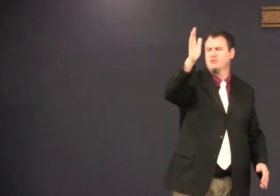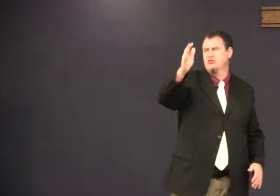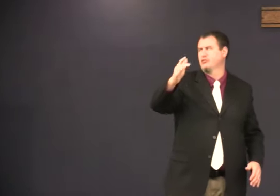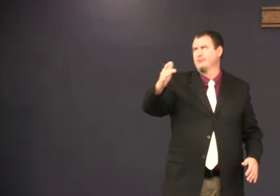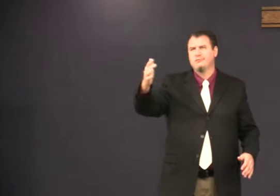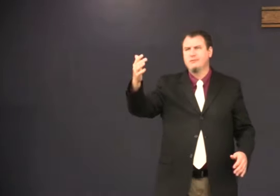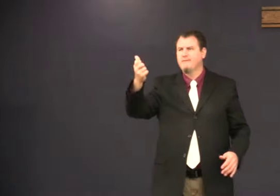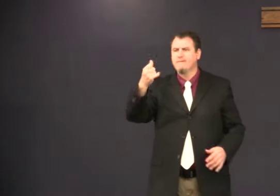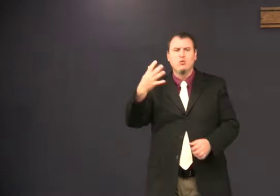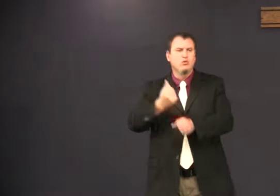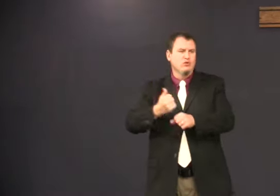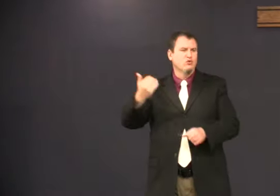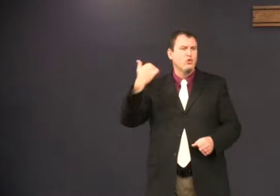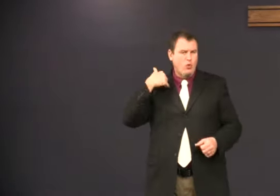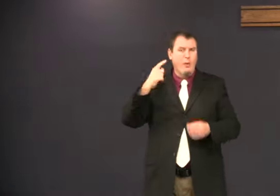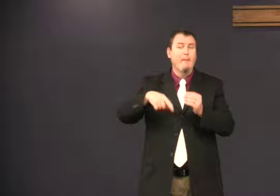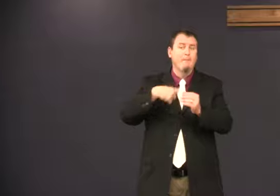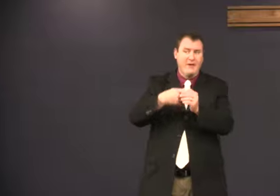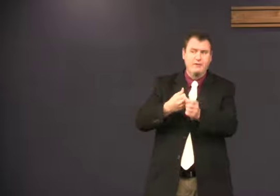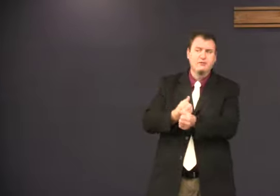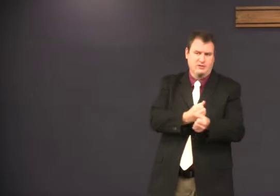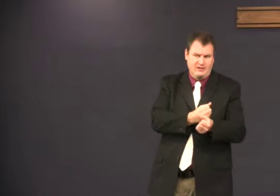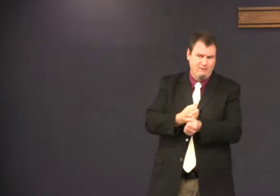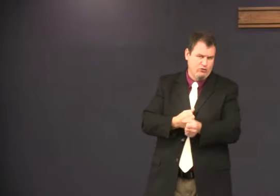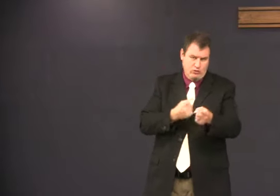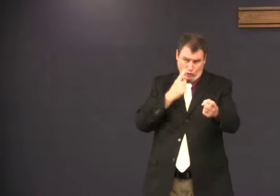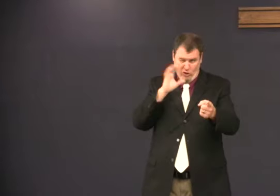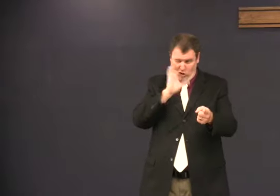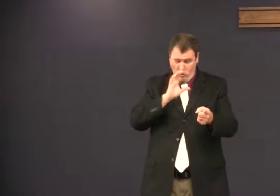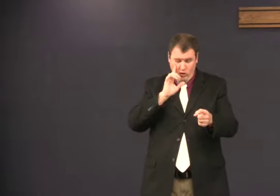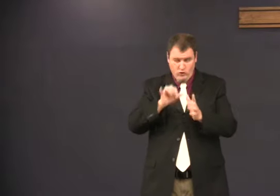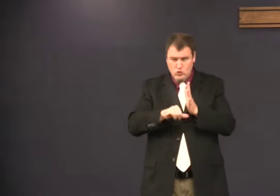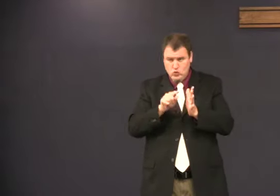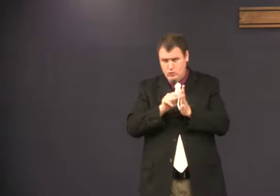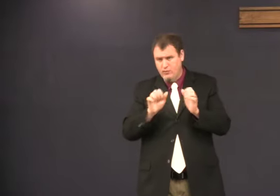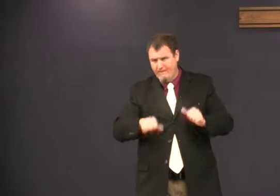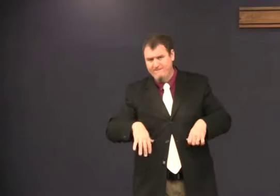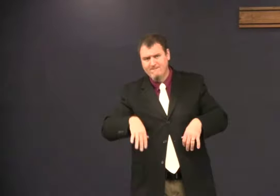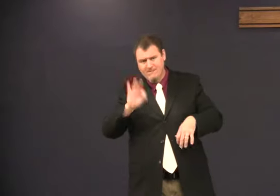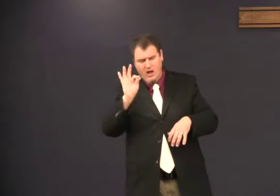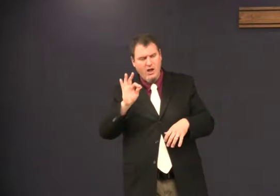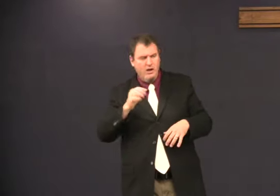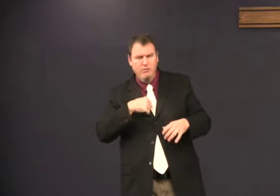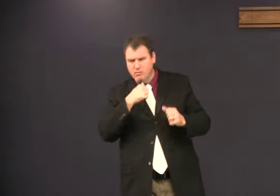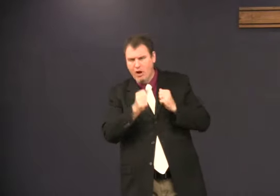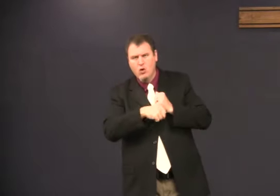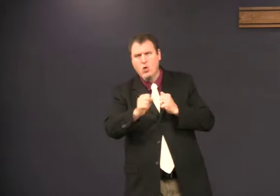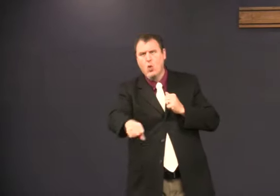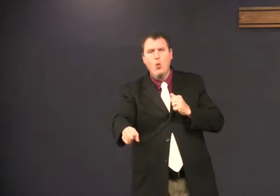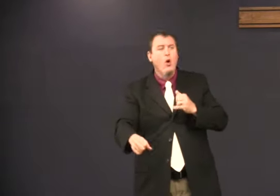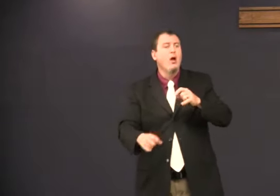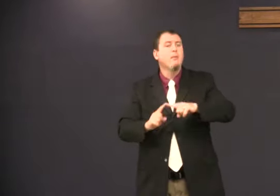I preached on this several years ago about slavery. You might want to search for that video.